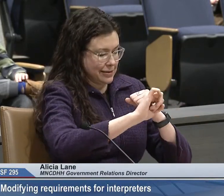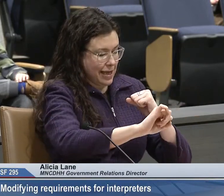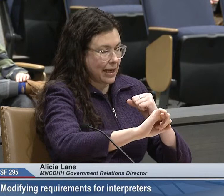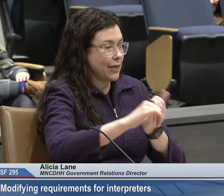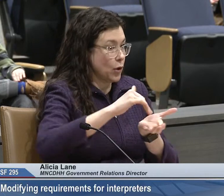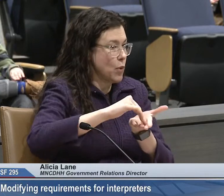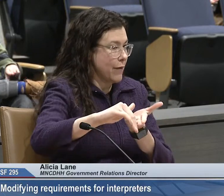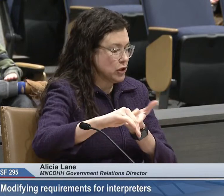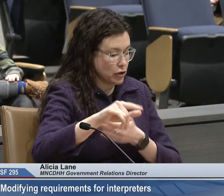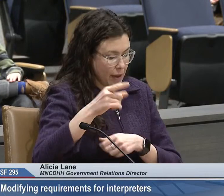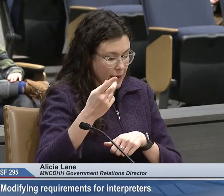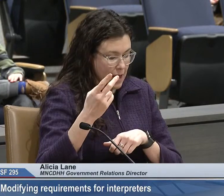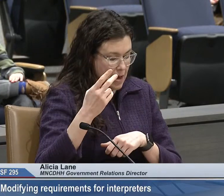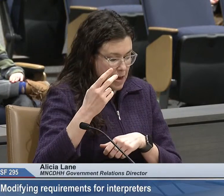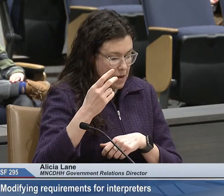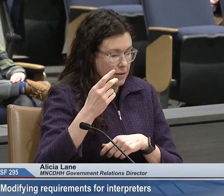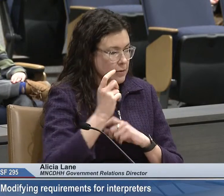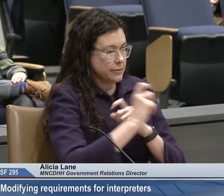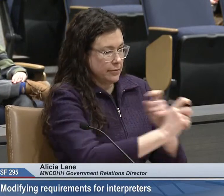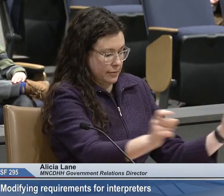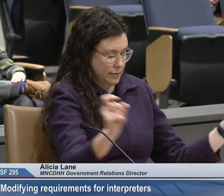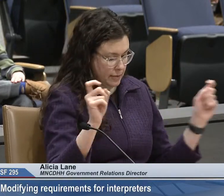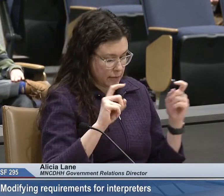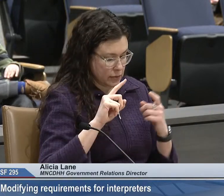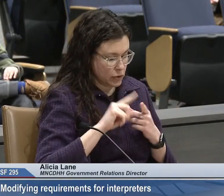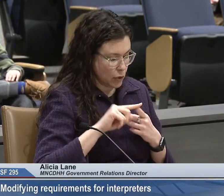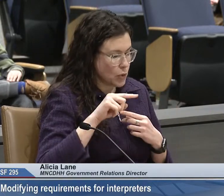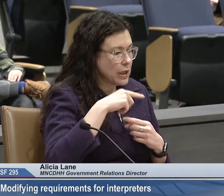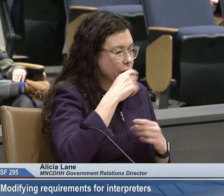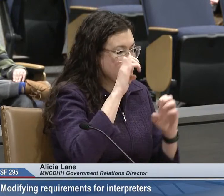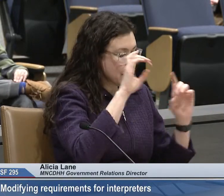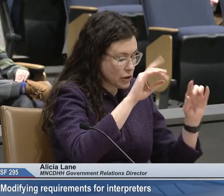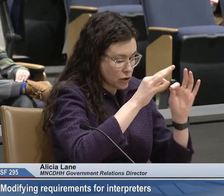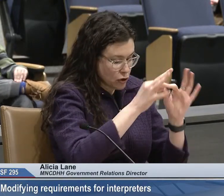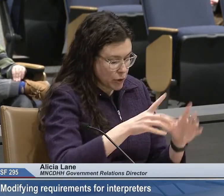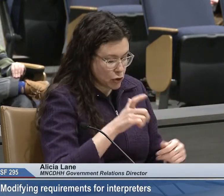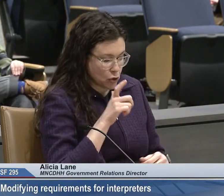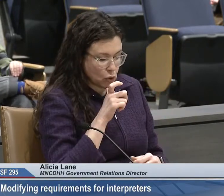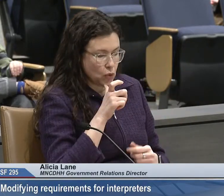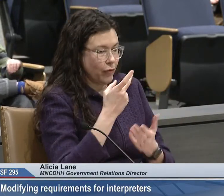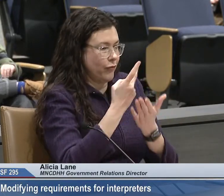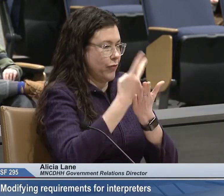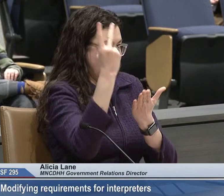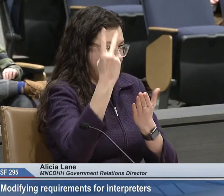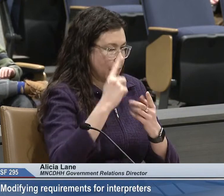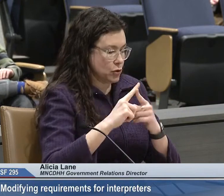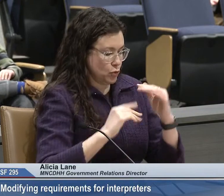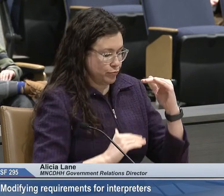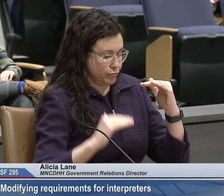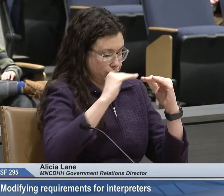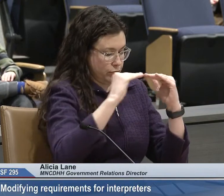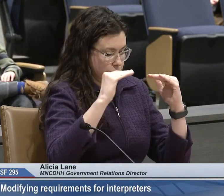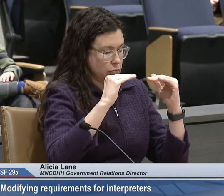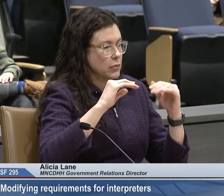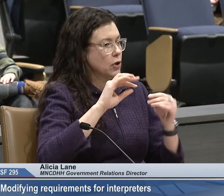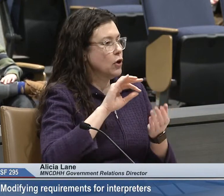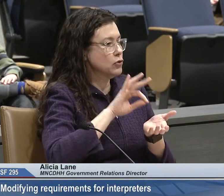has extended the waivers they issue for hearing educational interpreters who fail to meet